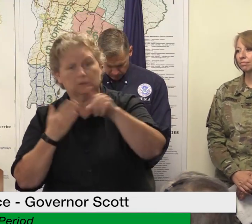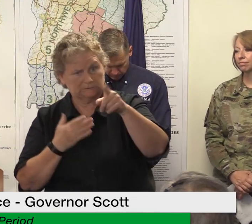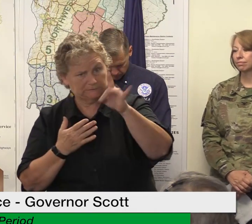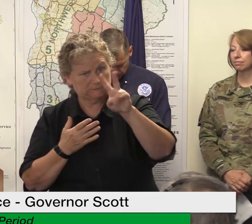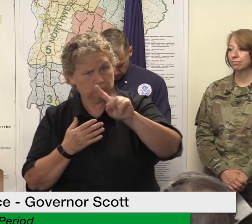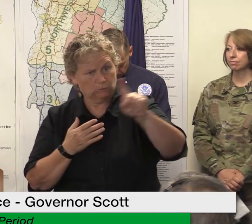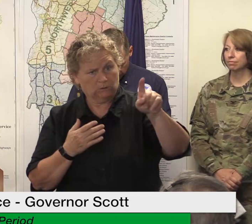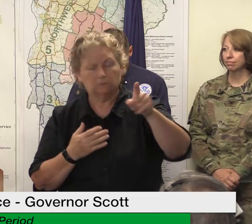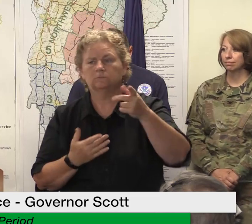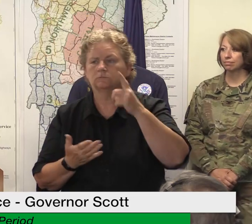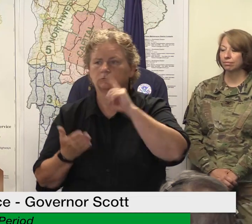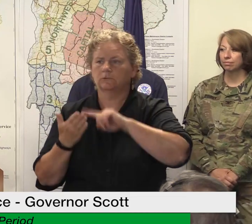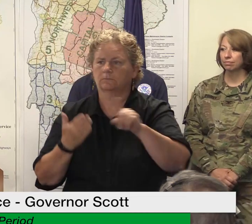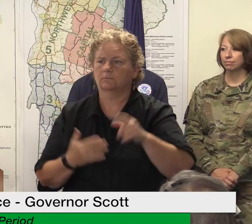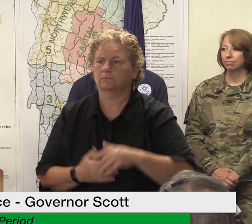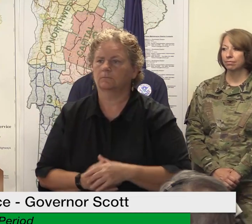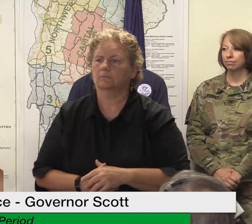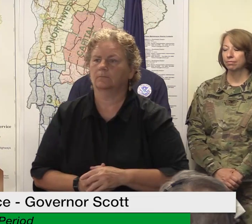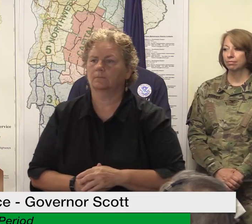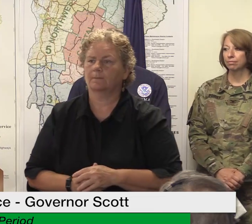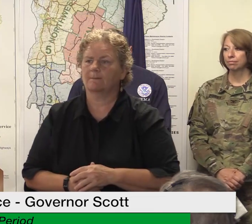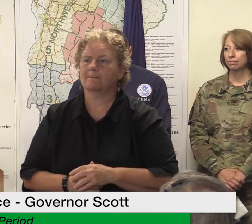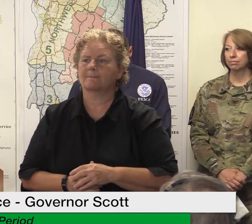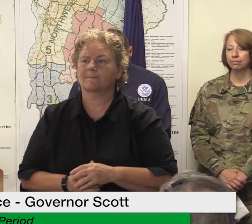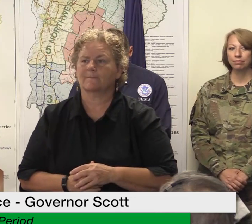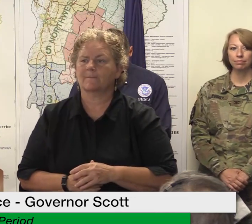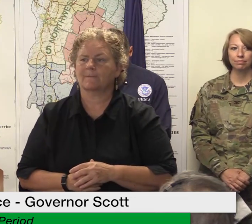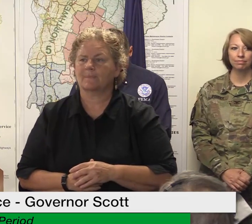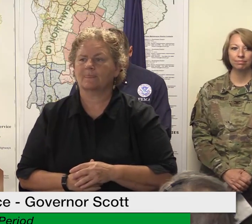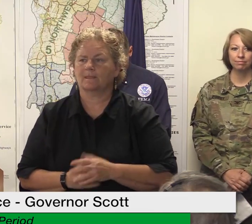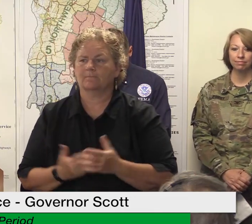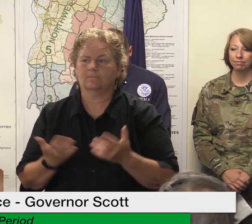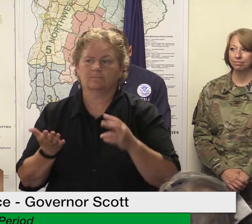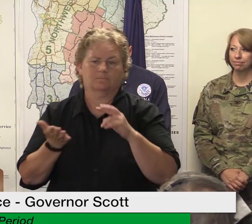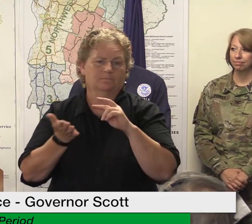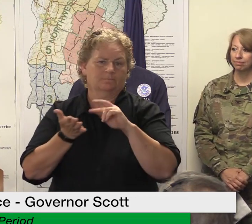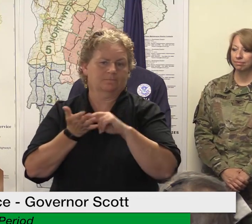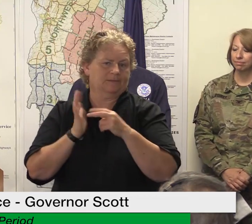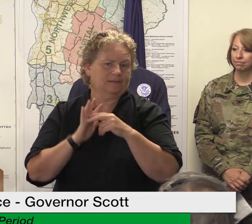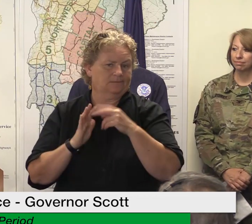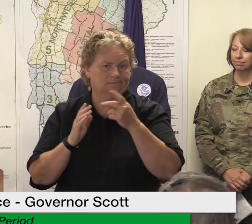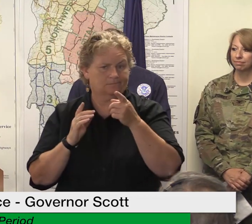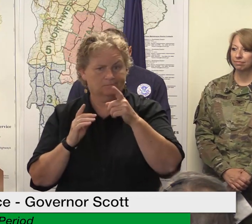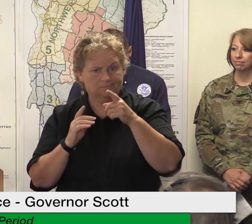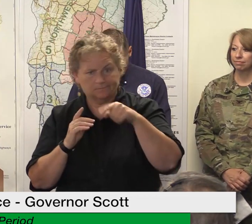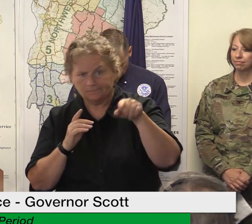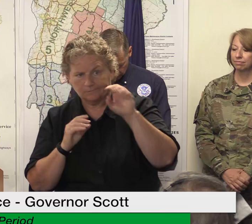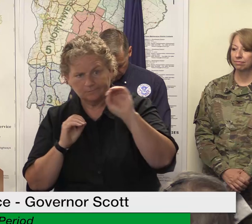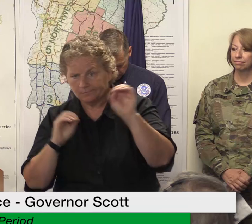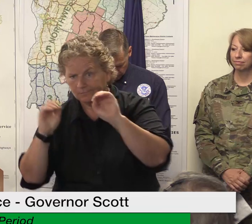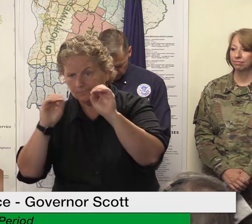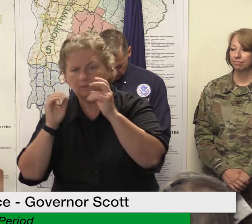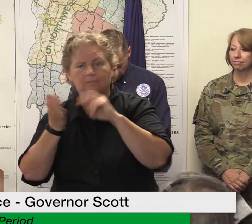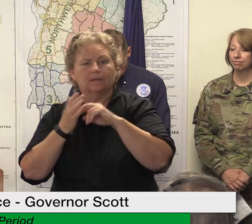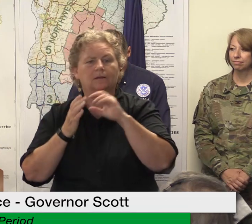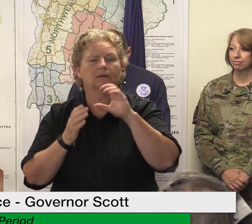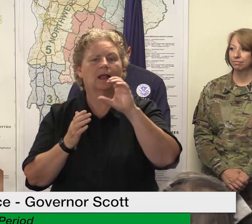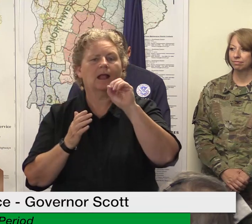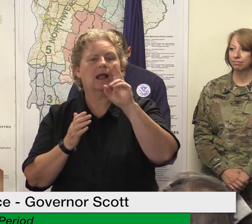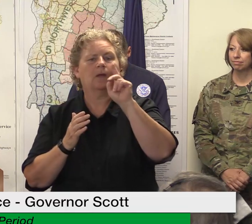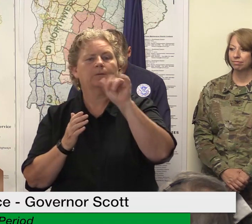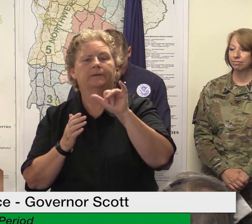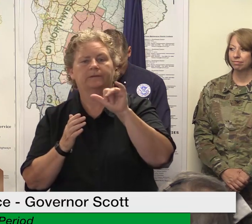threshold then no one gets it and bob's question early about what happens to those who are impacted